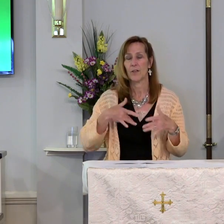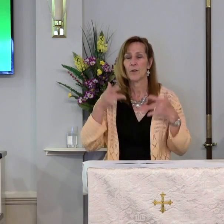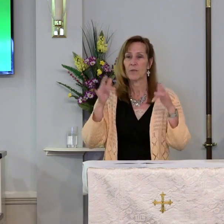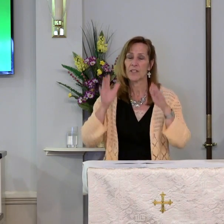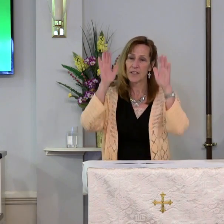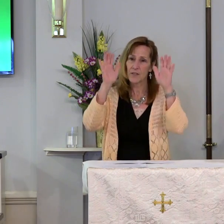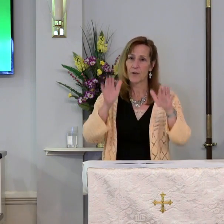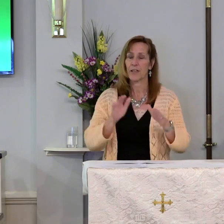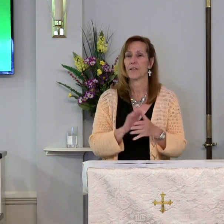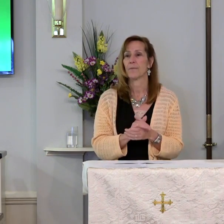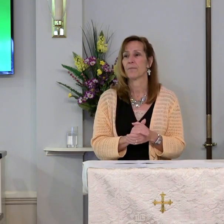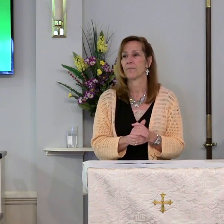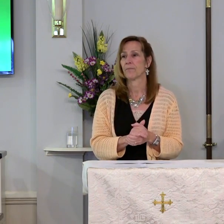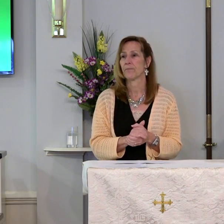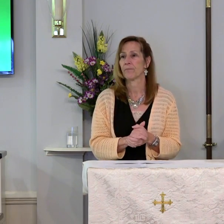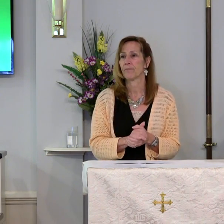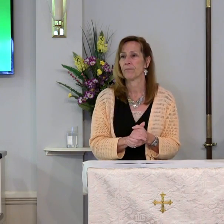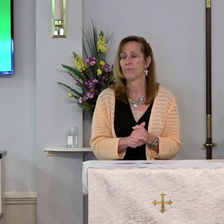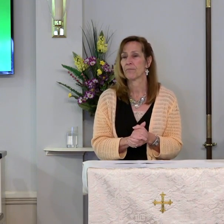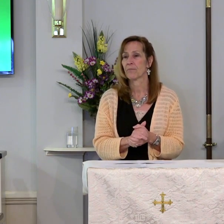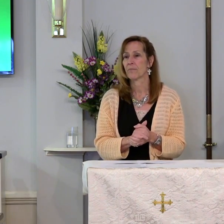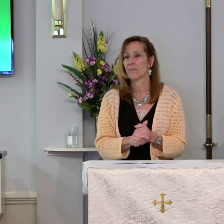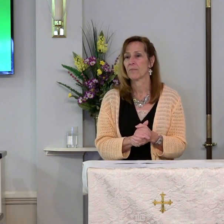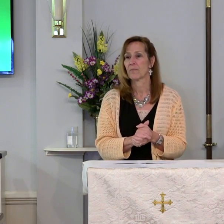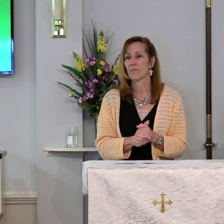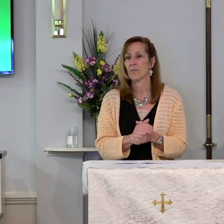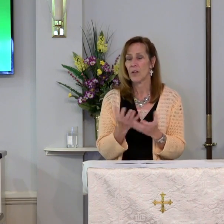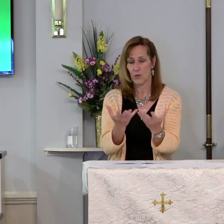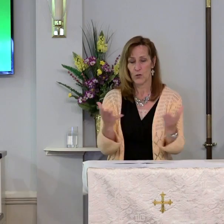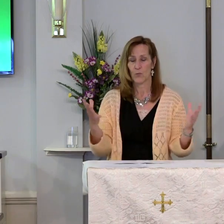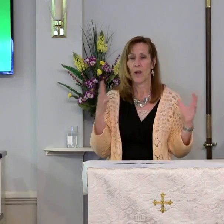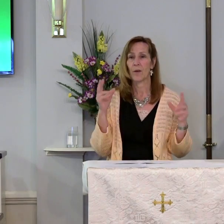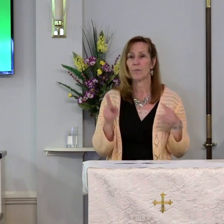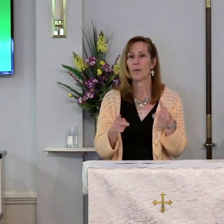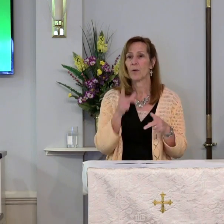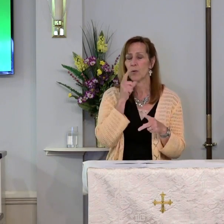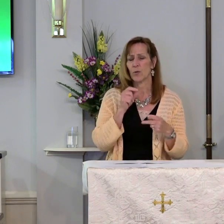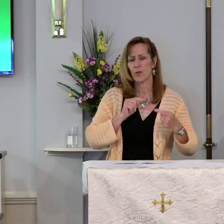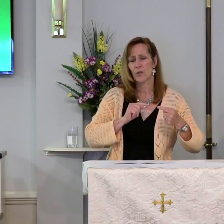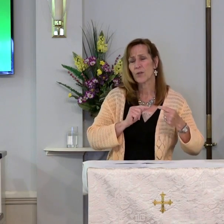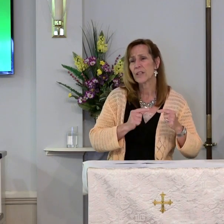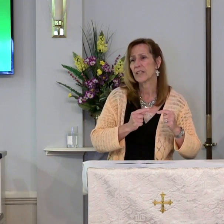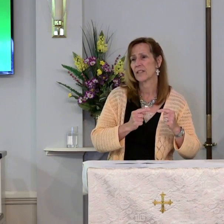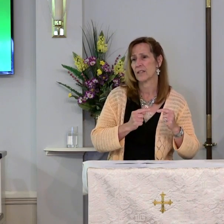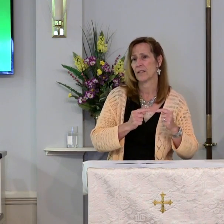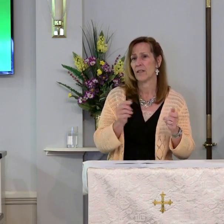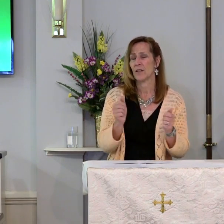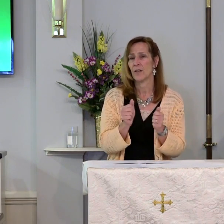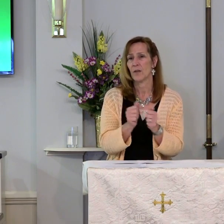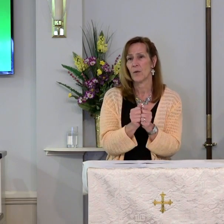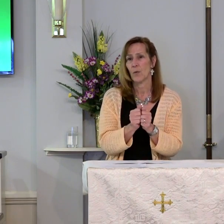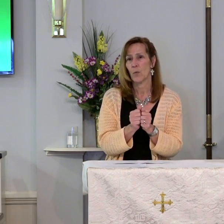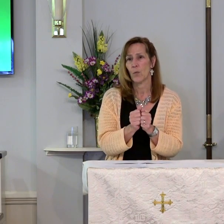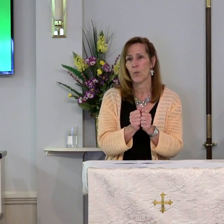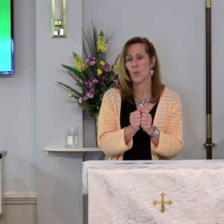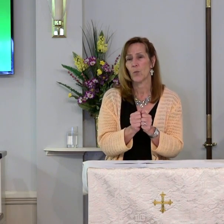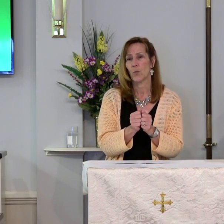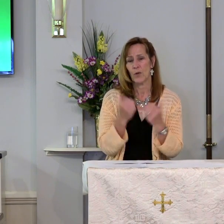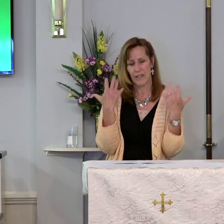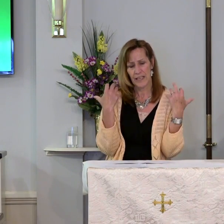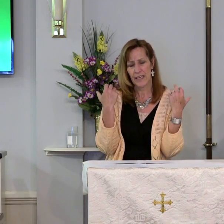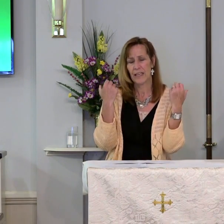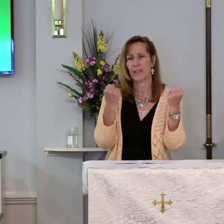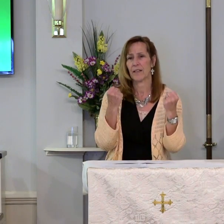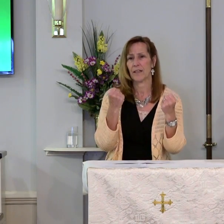your mercy is great. Surround people who are hurting with agents of your healing